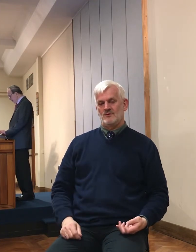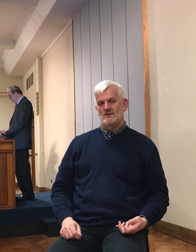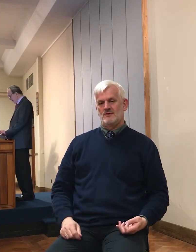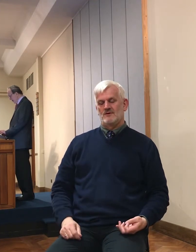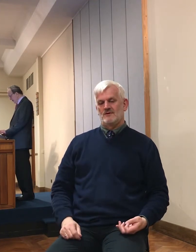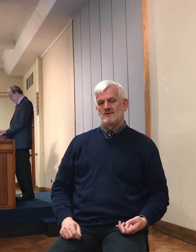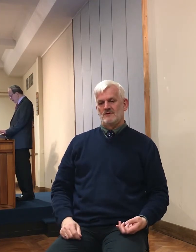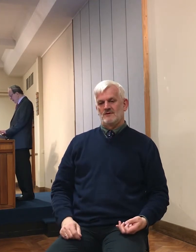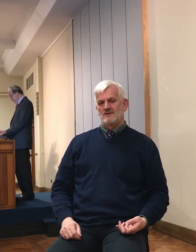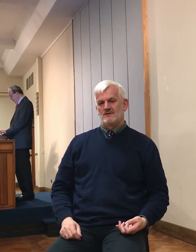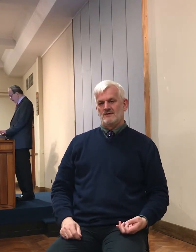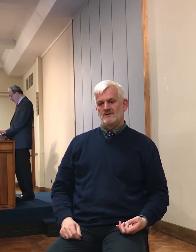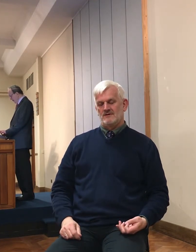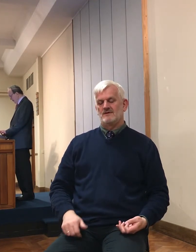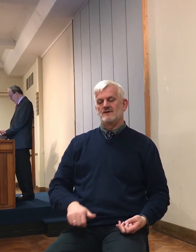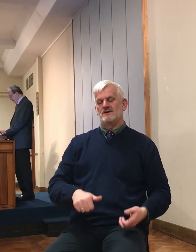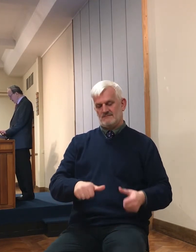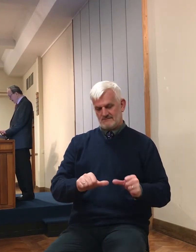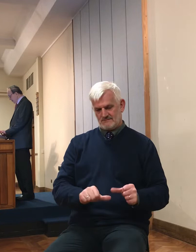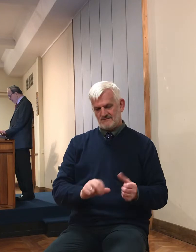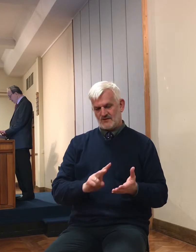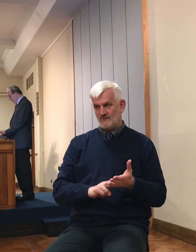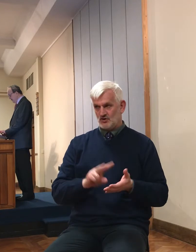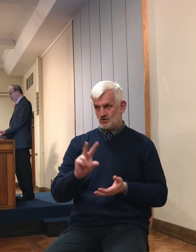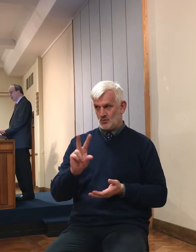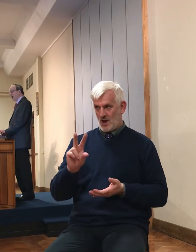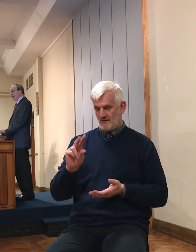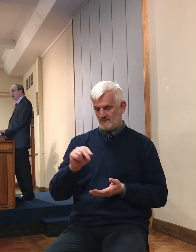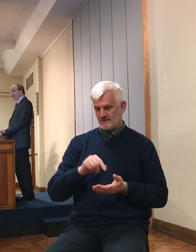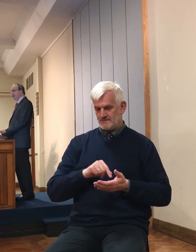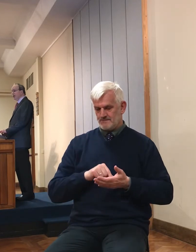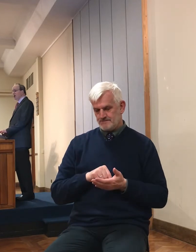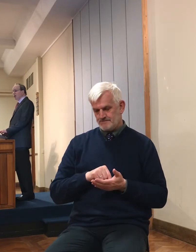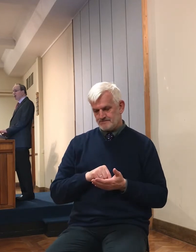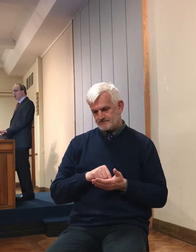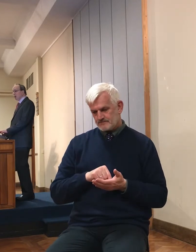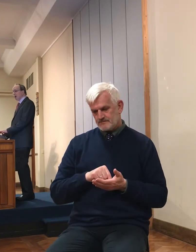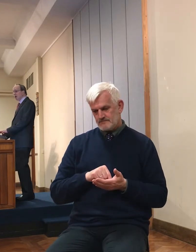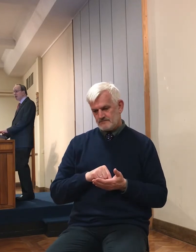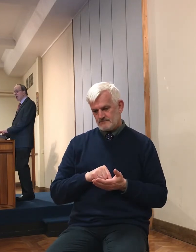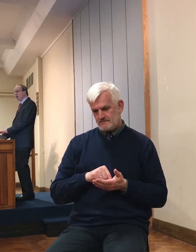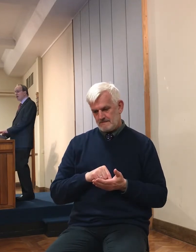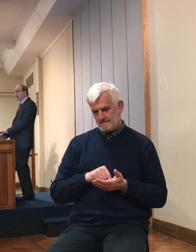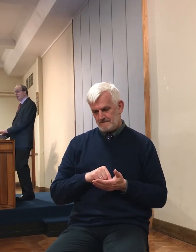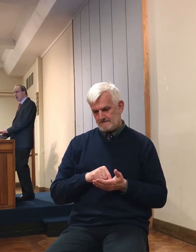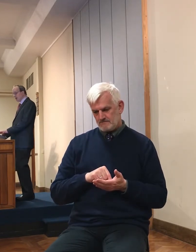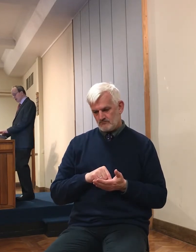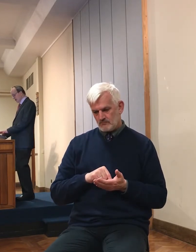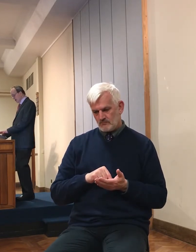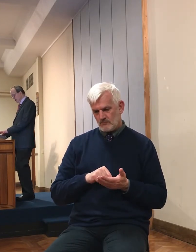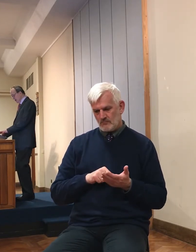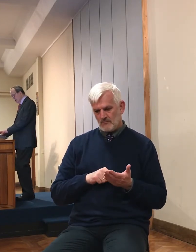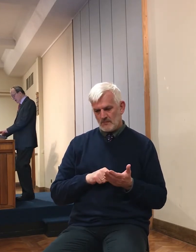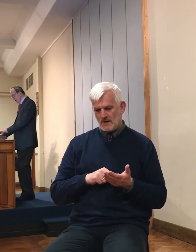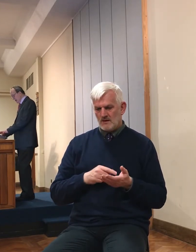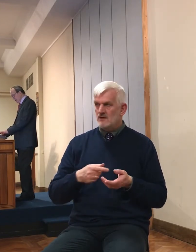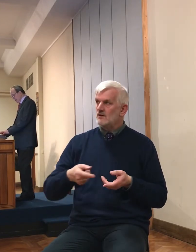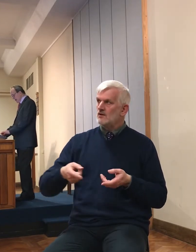Joshua, verse 12, seems to be inspired to call upon God for a miracle.